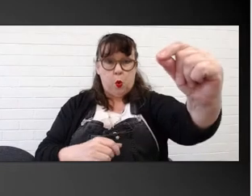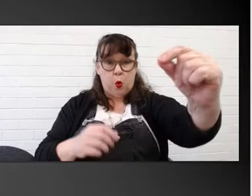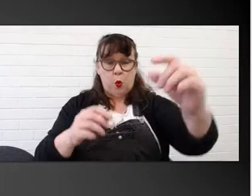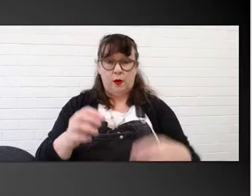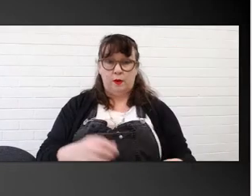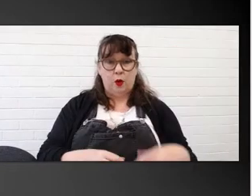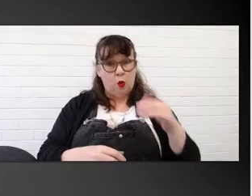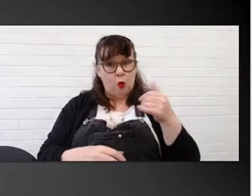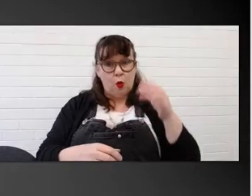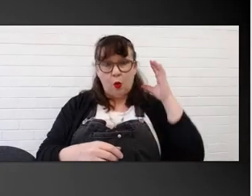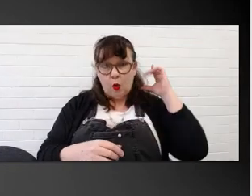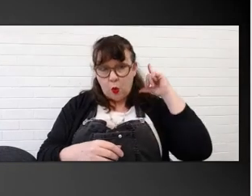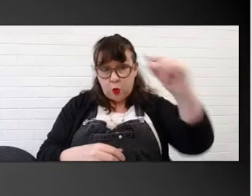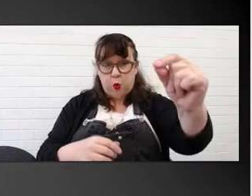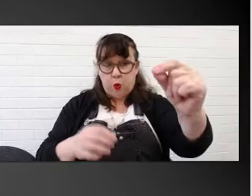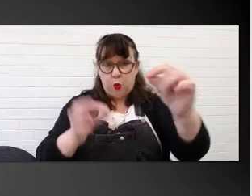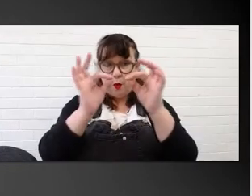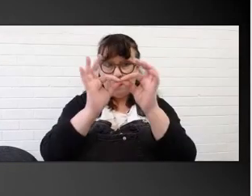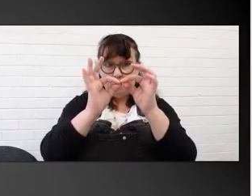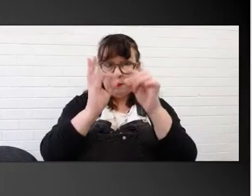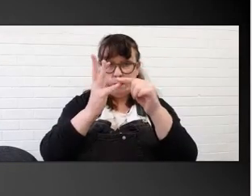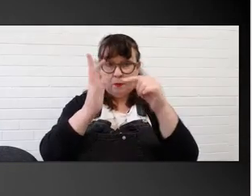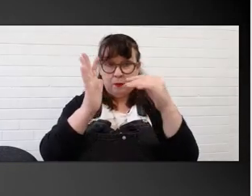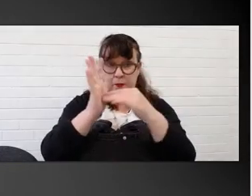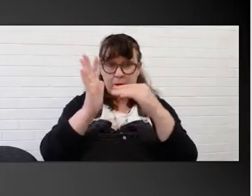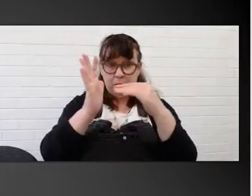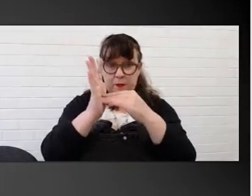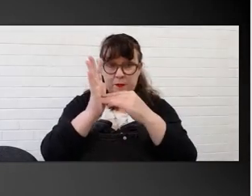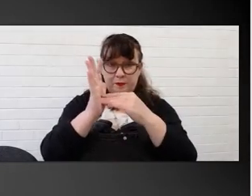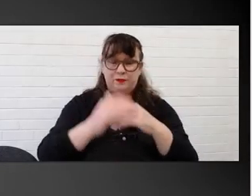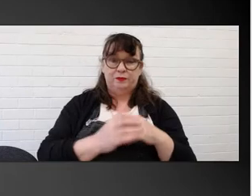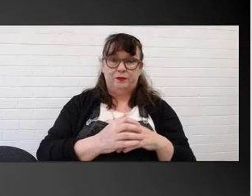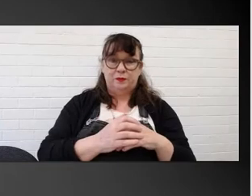Speed or speed buzz.